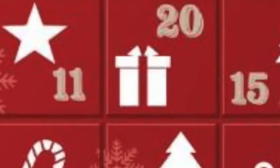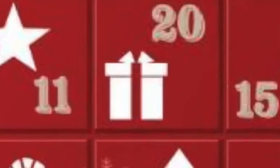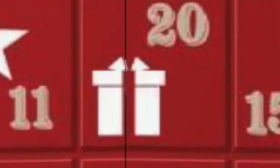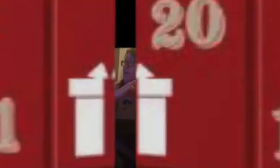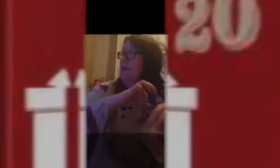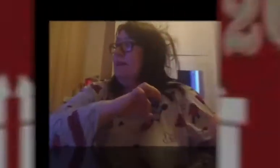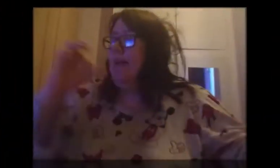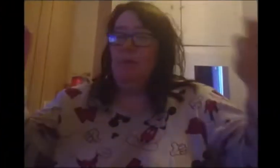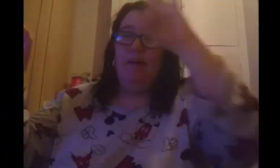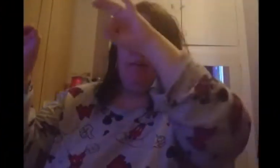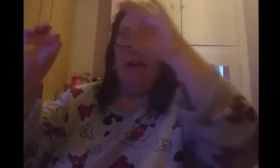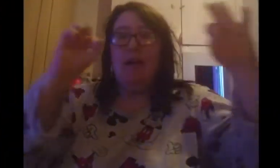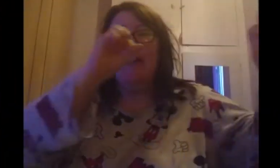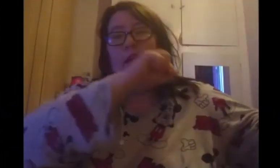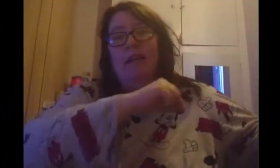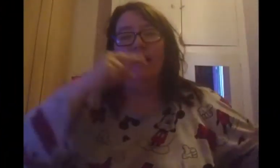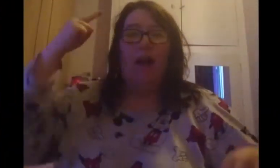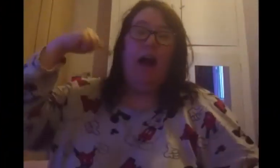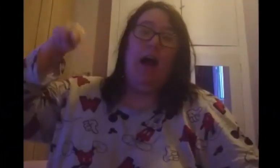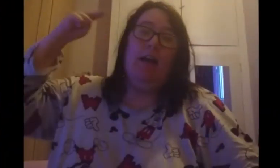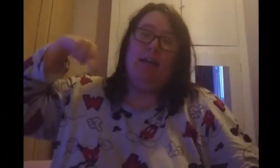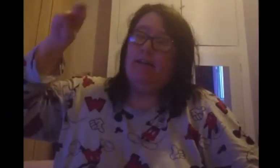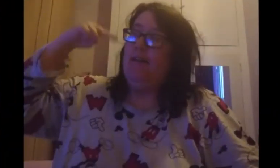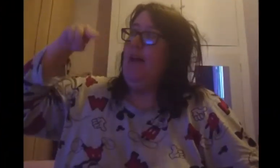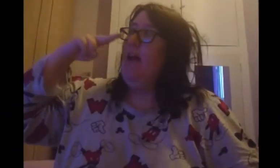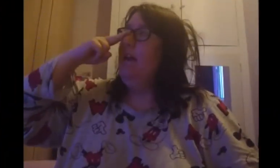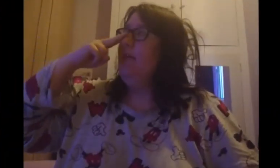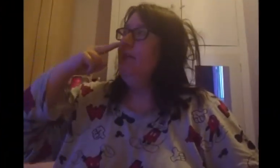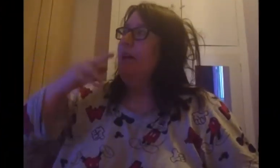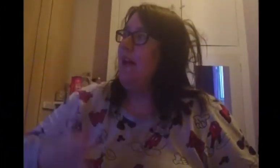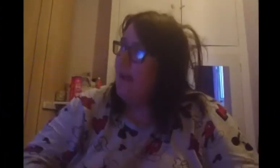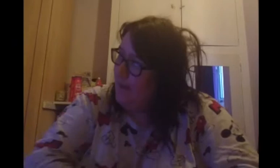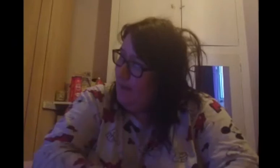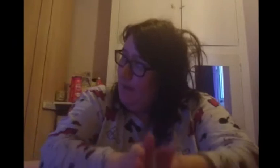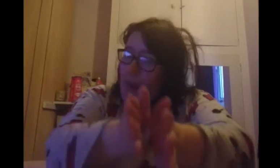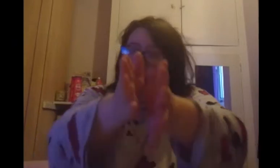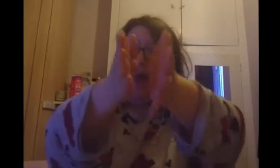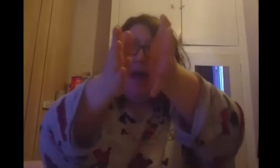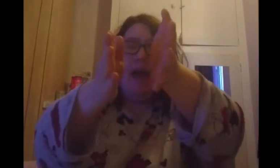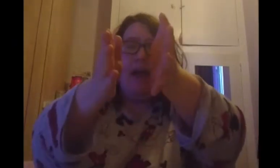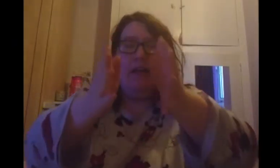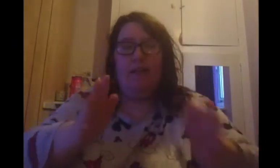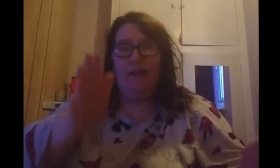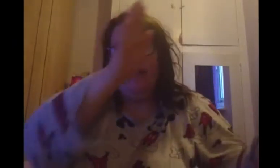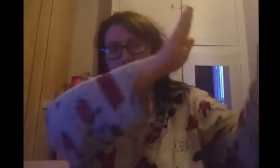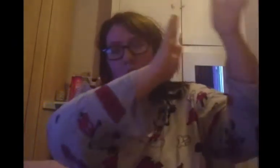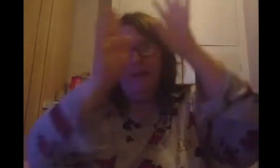Fade ball three, are you listening? In the land, the snow is